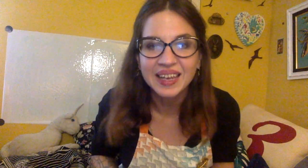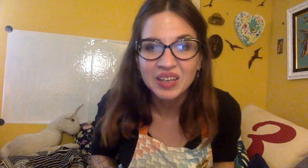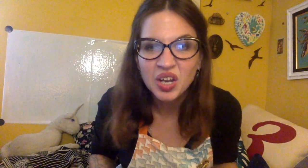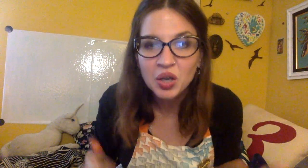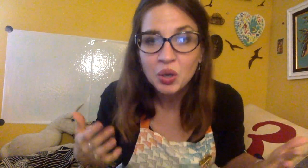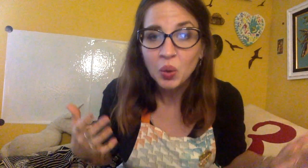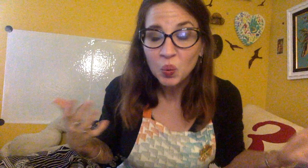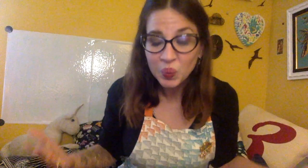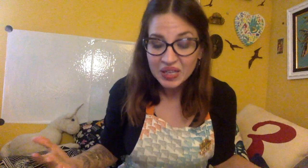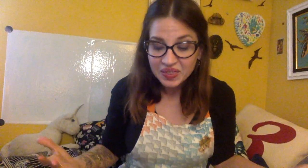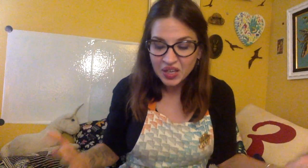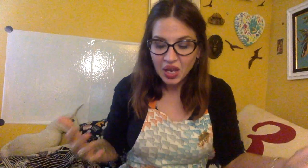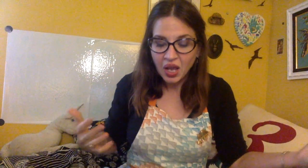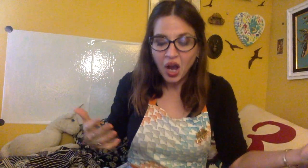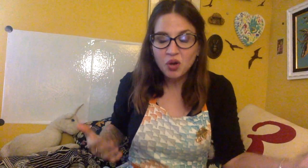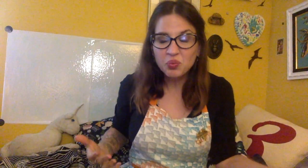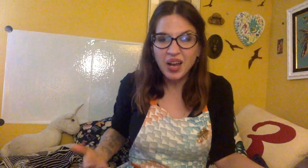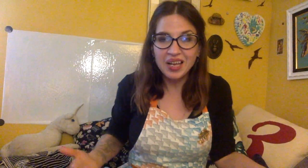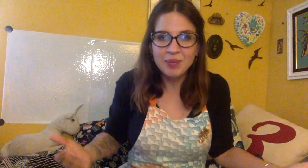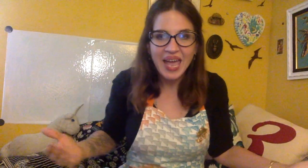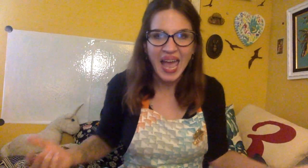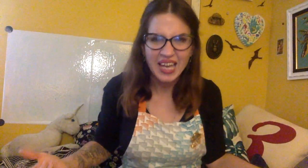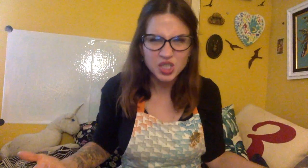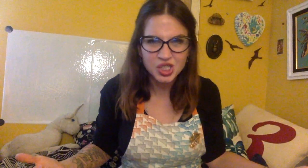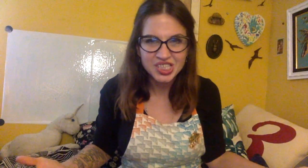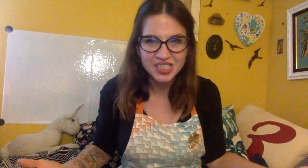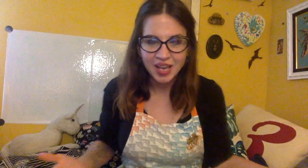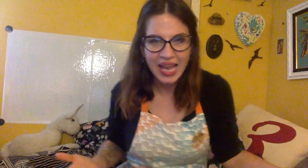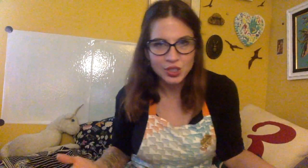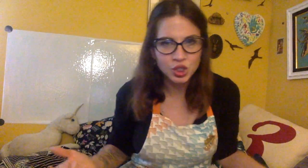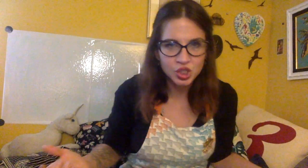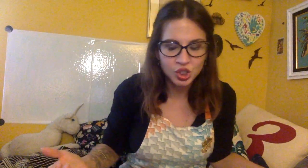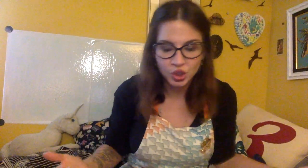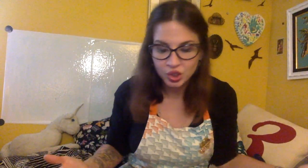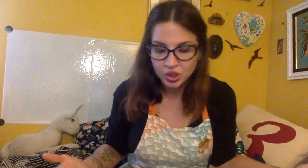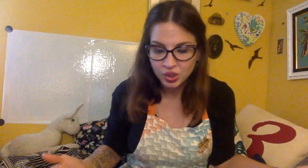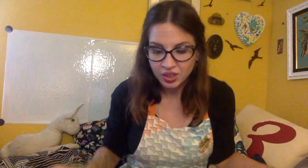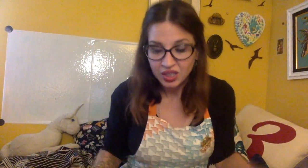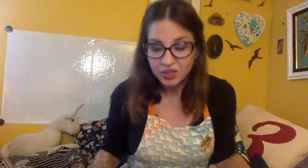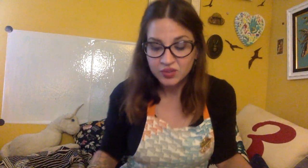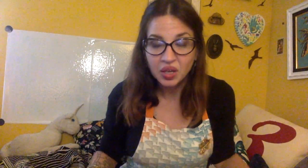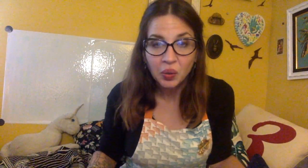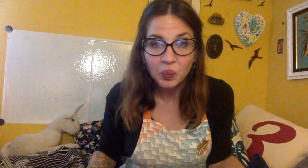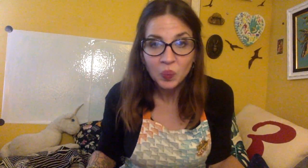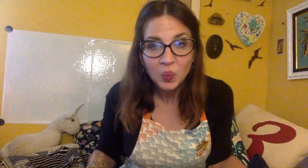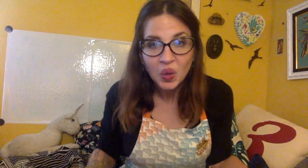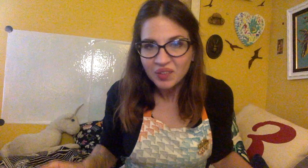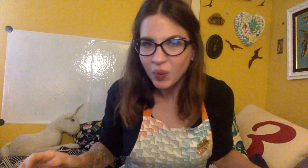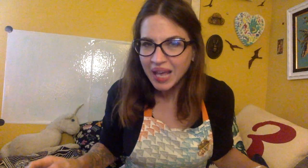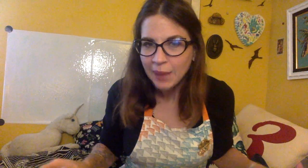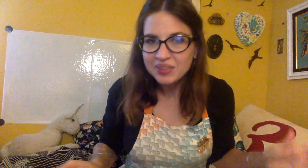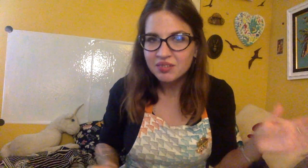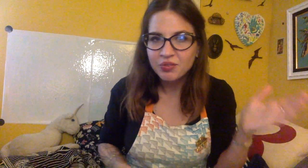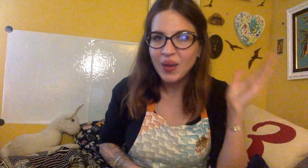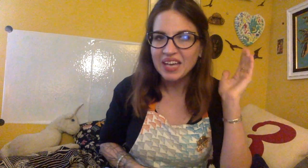with our rhyme, ash. Ash. So, what happens if you add